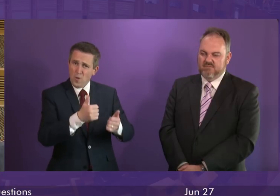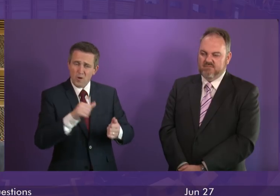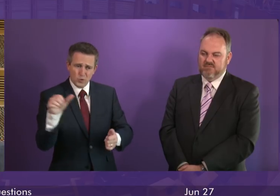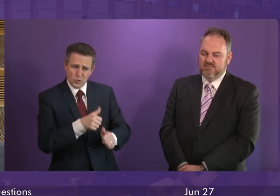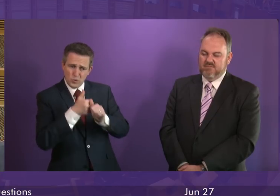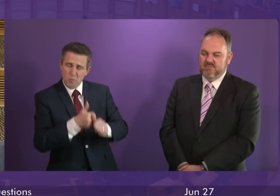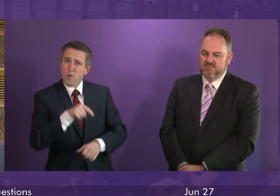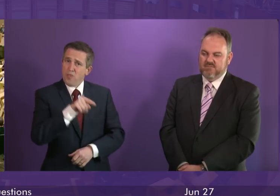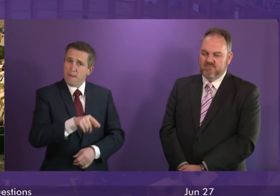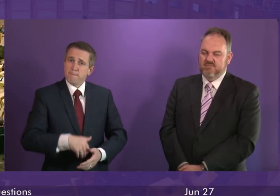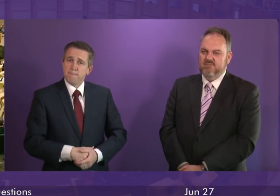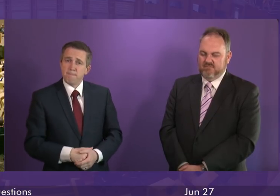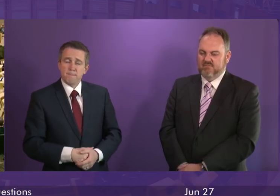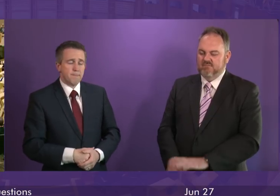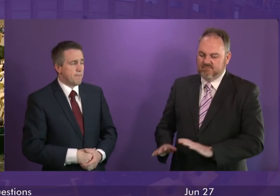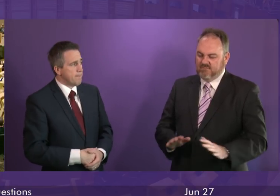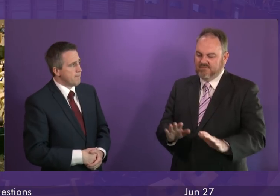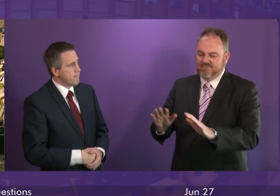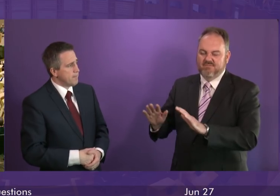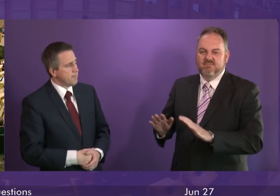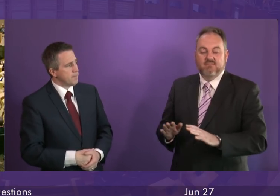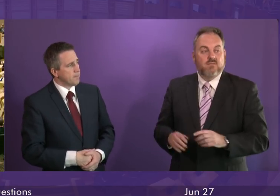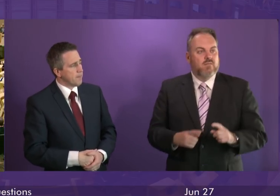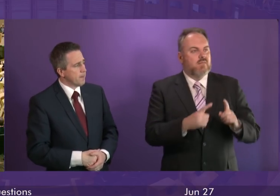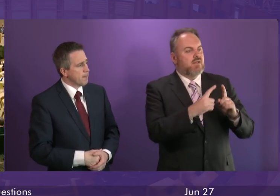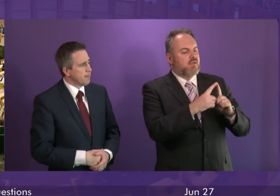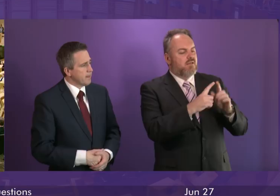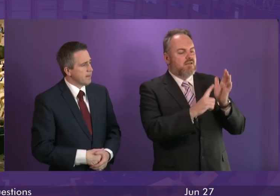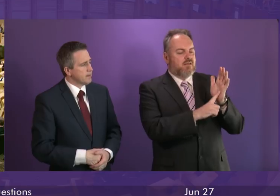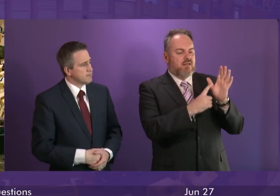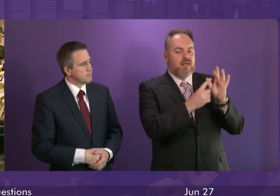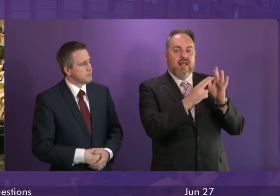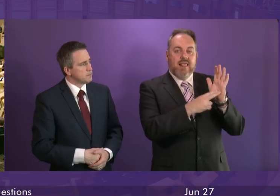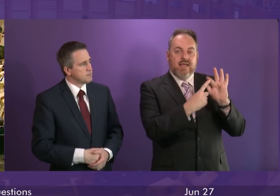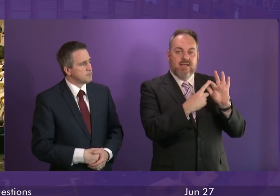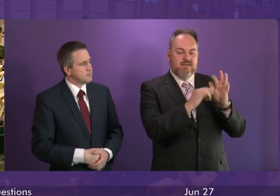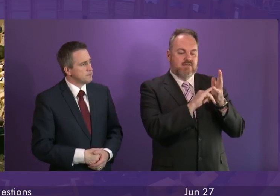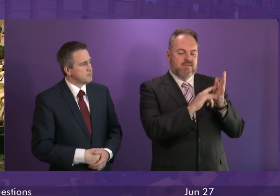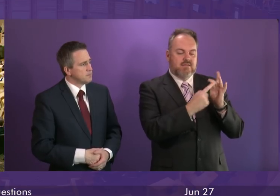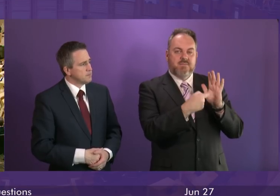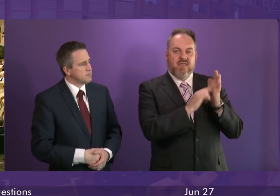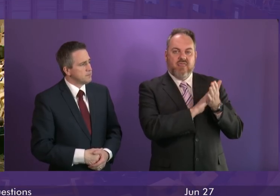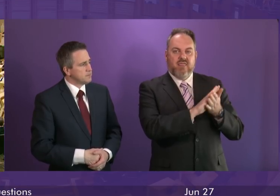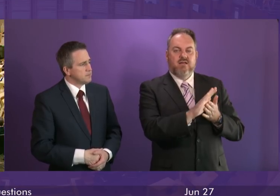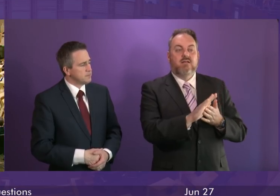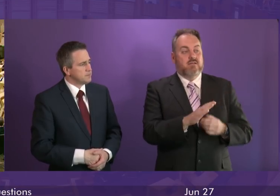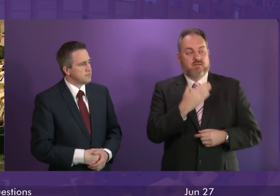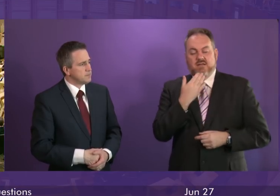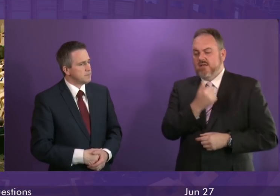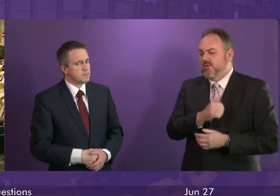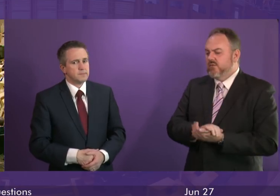support them as they do so. Eileen Smith to be followed by Keith Brown. Eileen Smith. Thank you. Thank you.